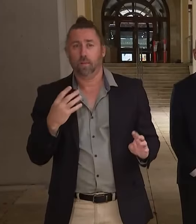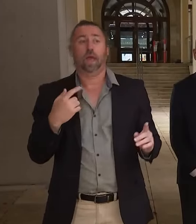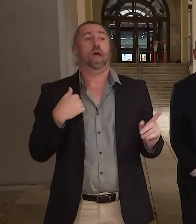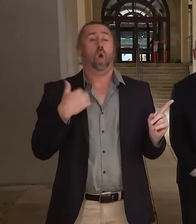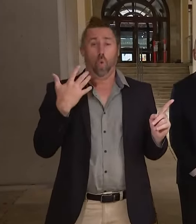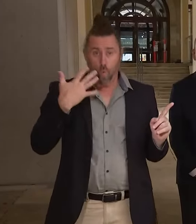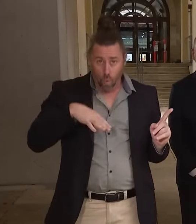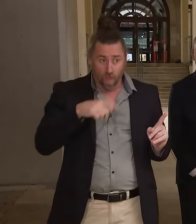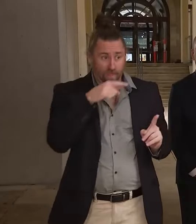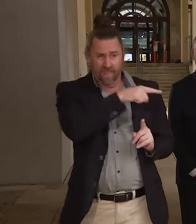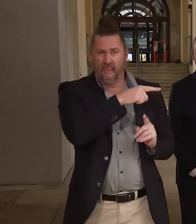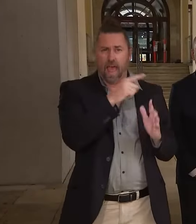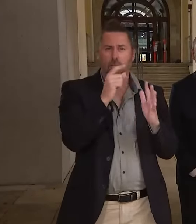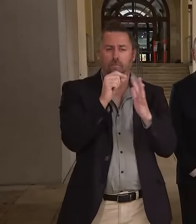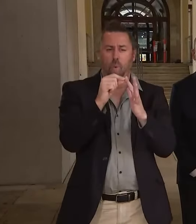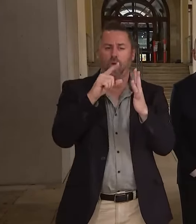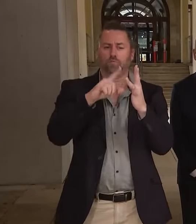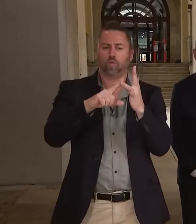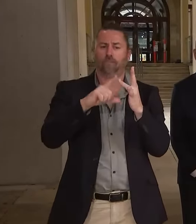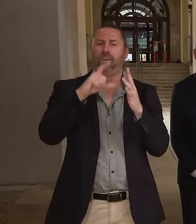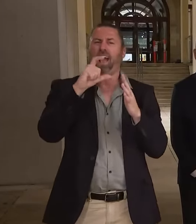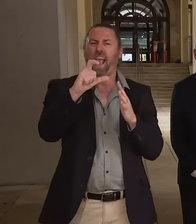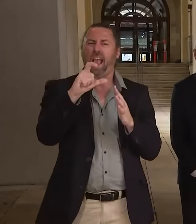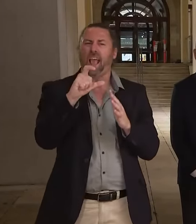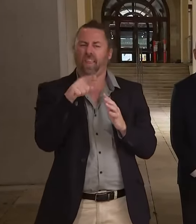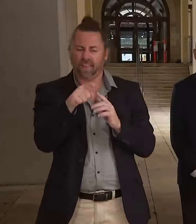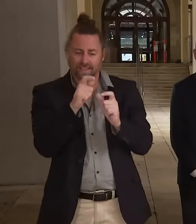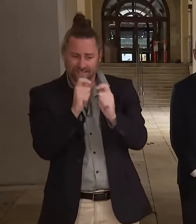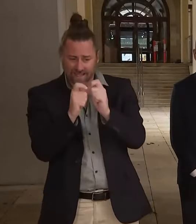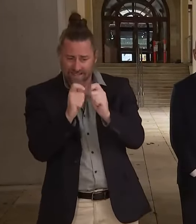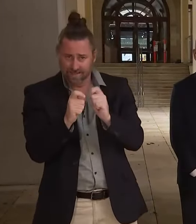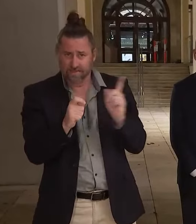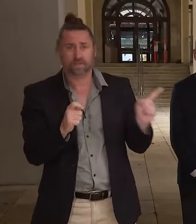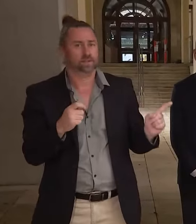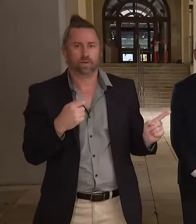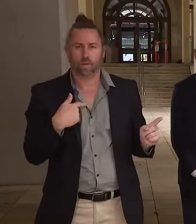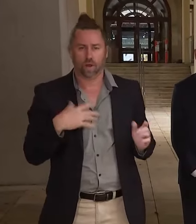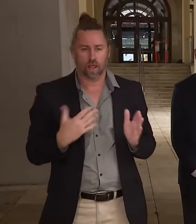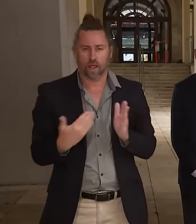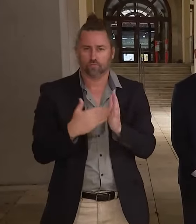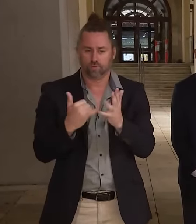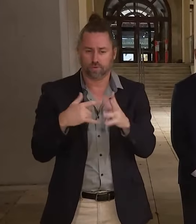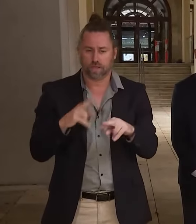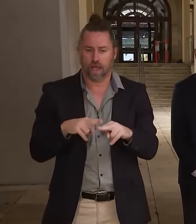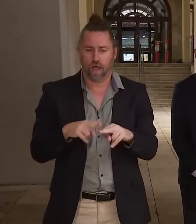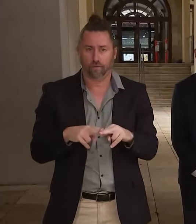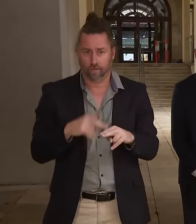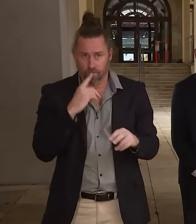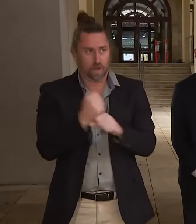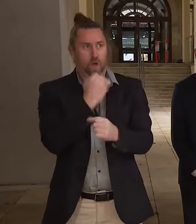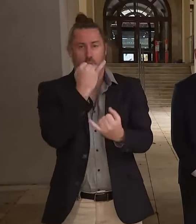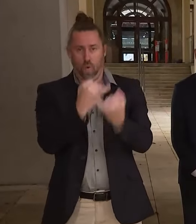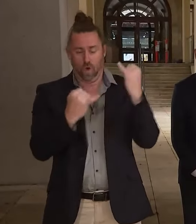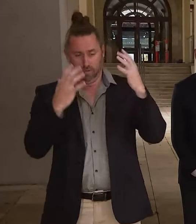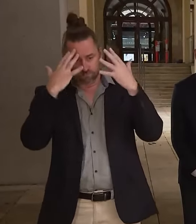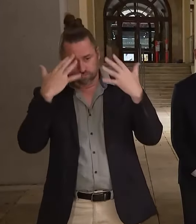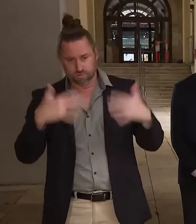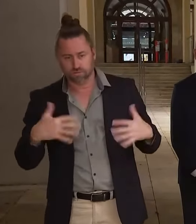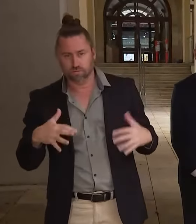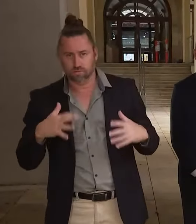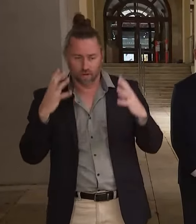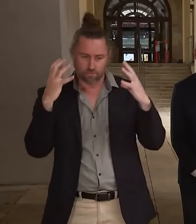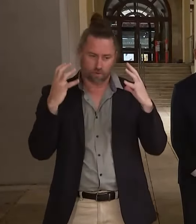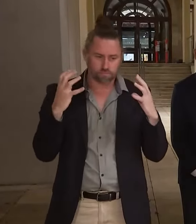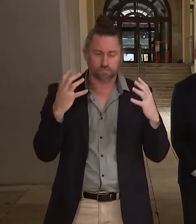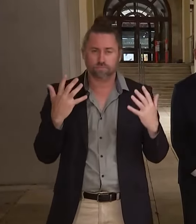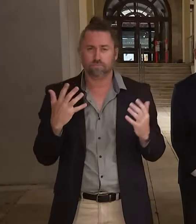staff. That makes no sense. These tests were supposed to alleviate pressures, not add pressures. I'll be talking